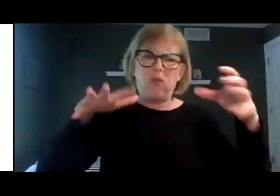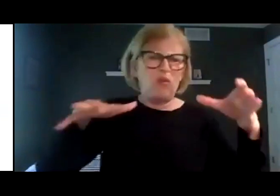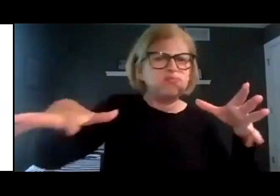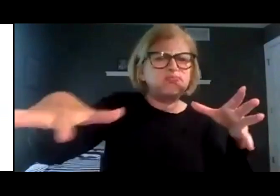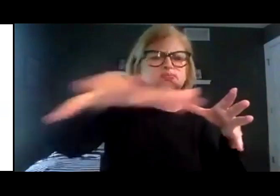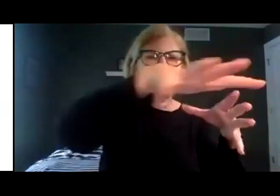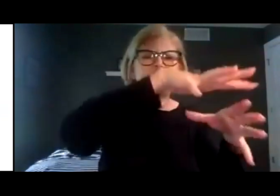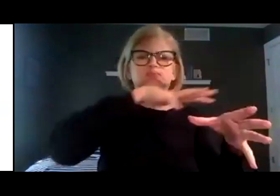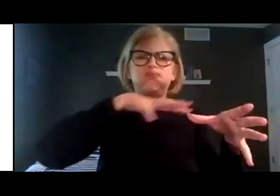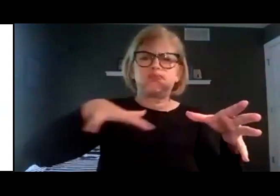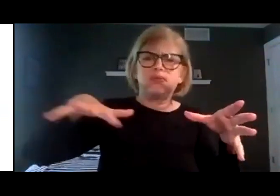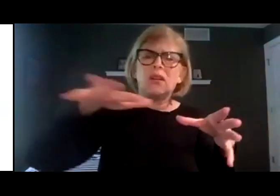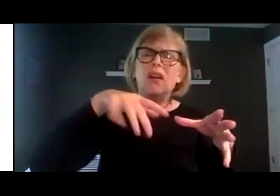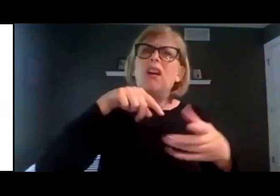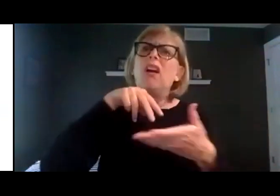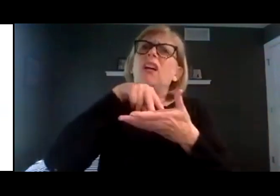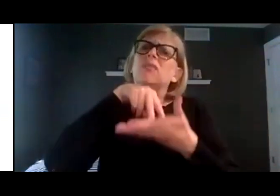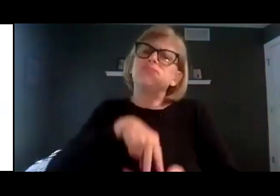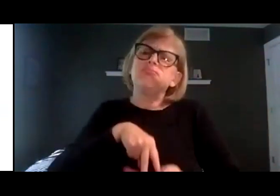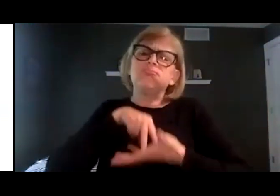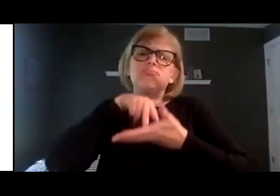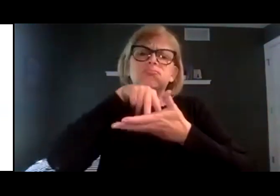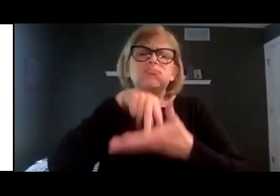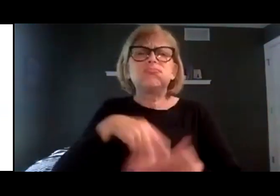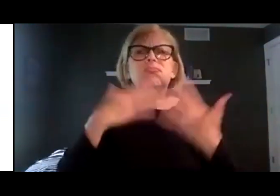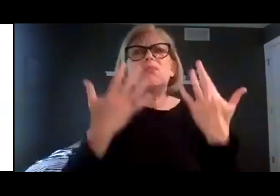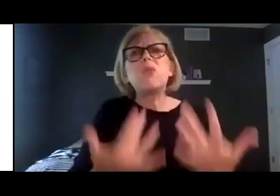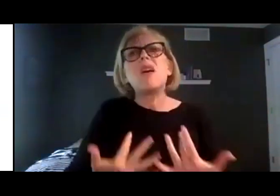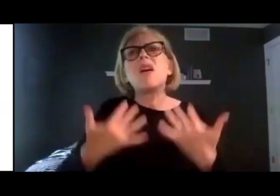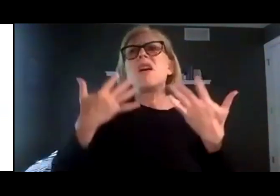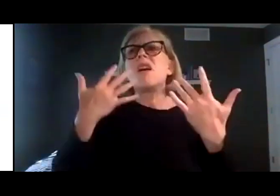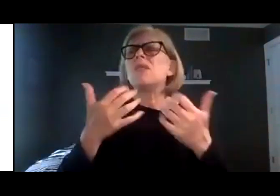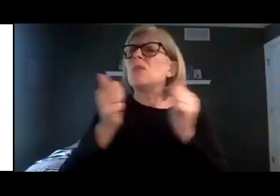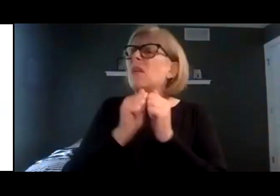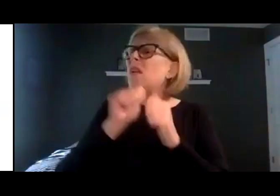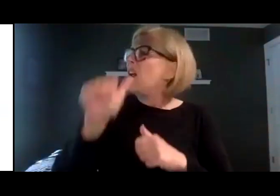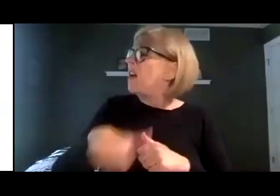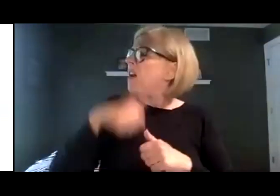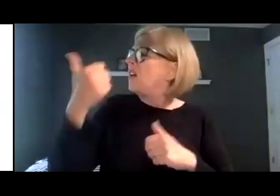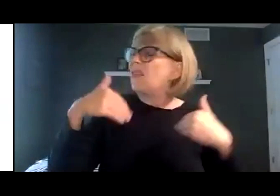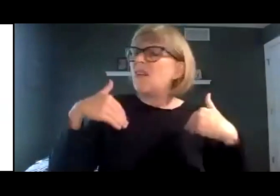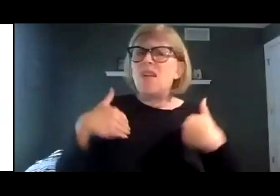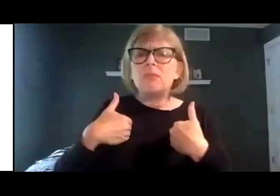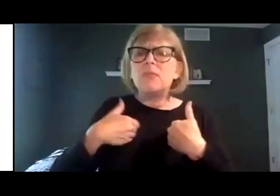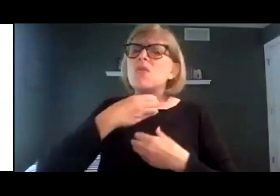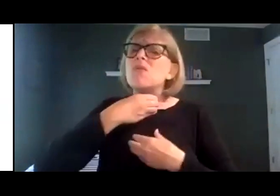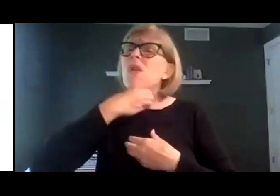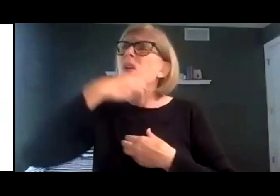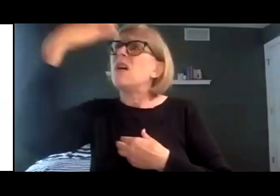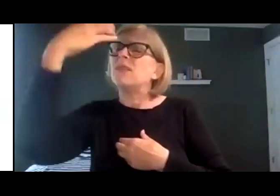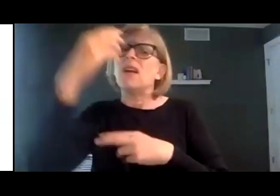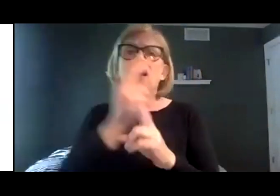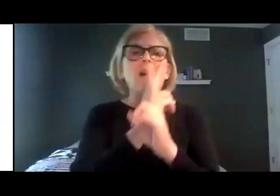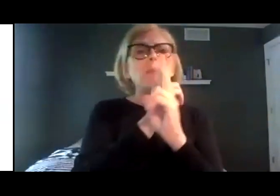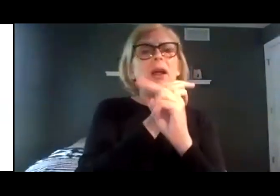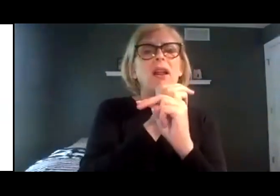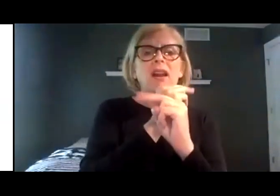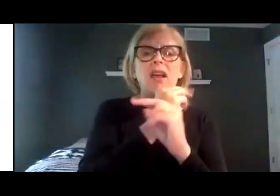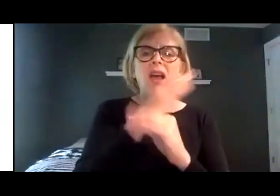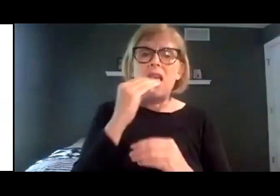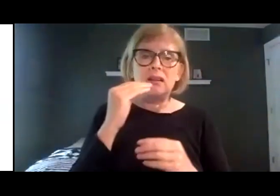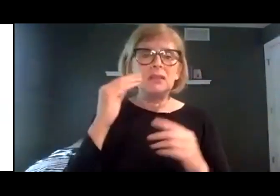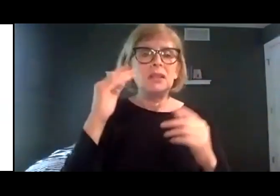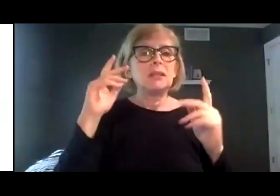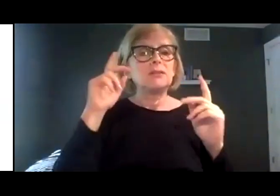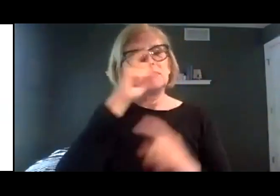Day after day, he waited with all of the other animals and dolls for somebody to come